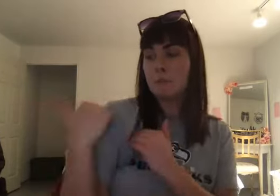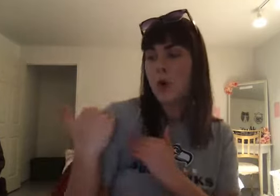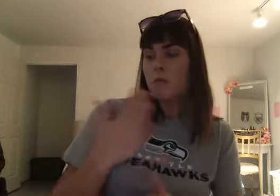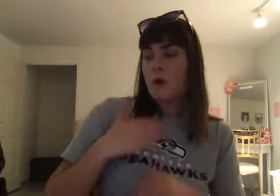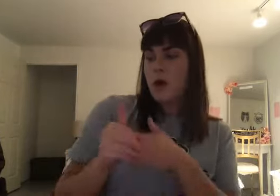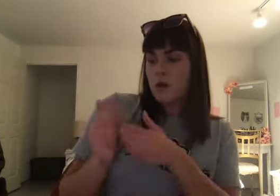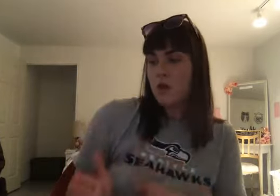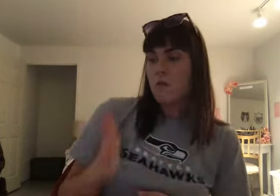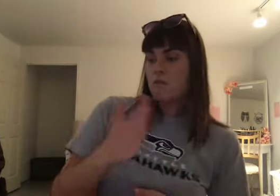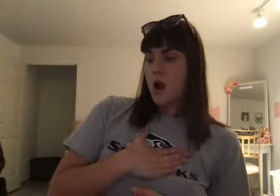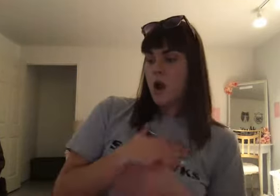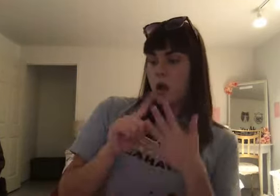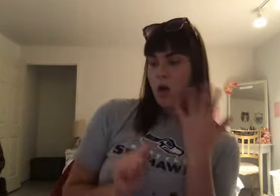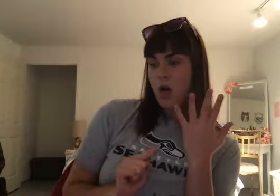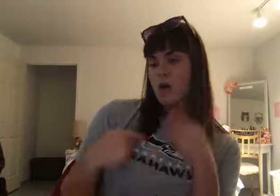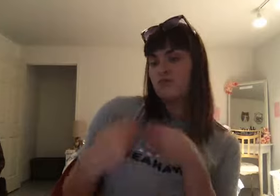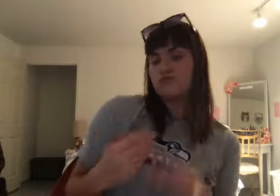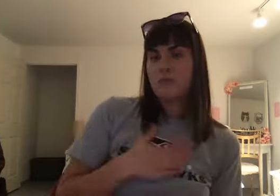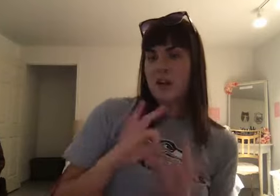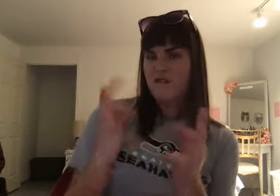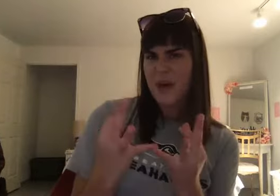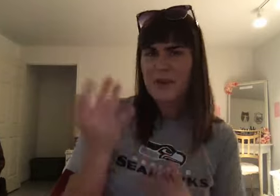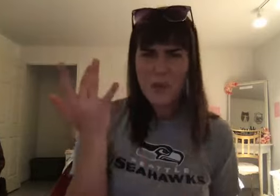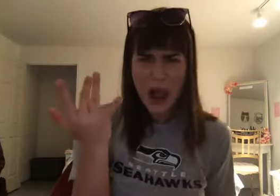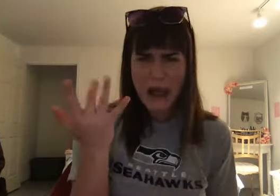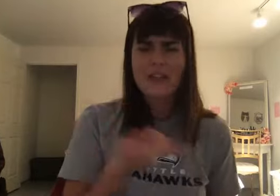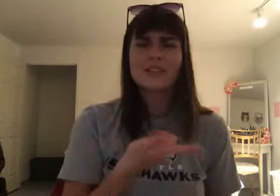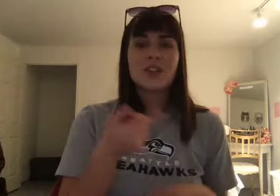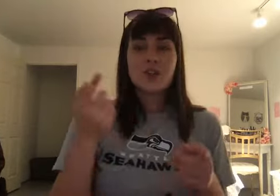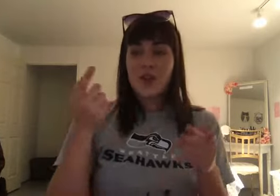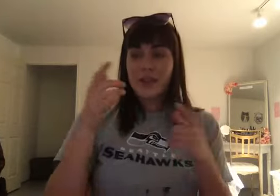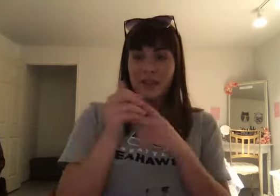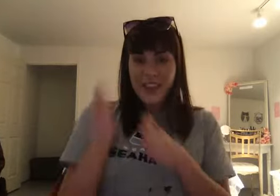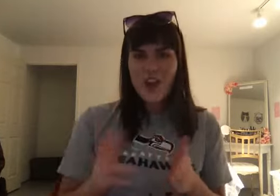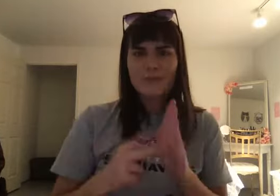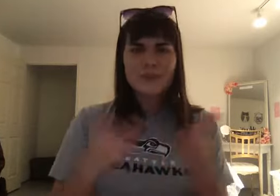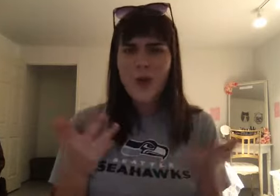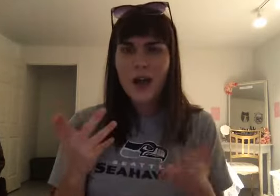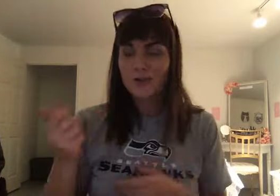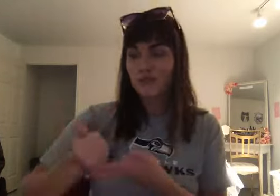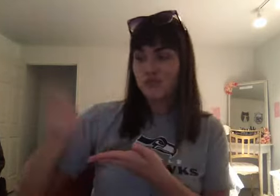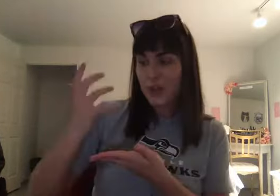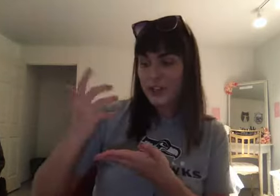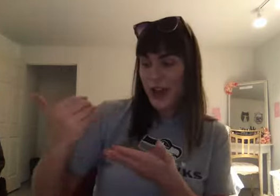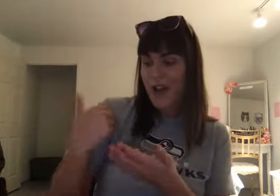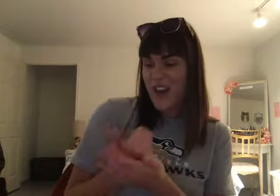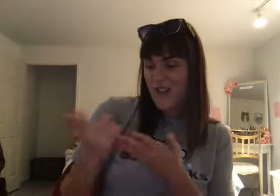throughout their family. Because obviously, if you're the leader of a nation-state, you're going to be rich. You're going to have things that you want. And obviously, you're going to want